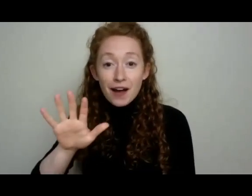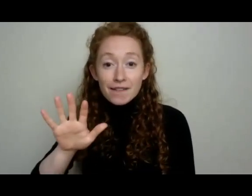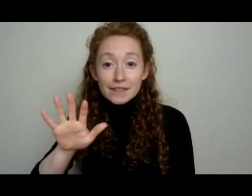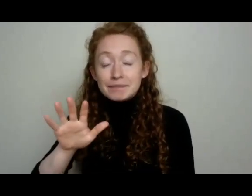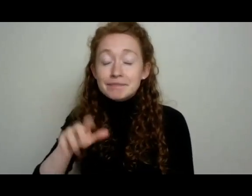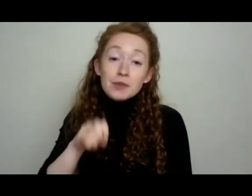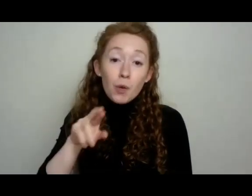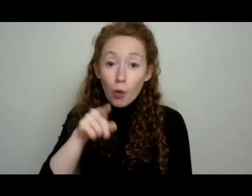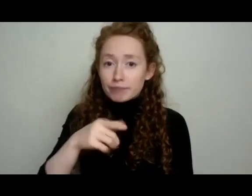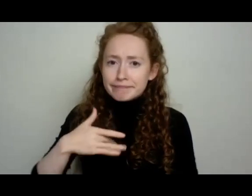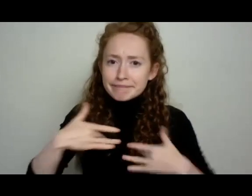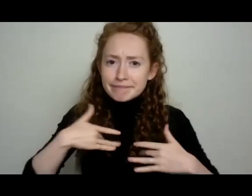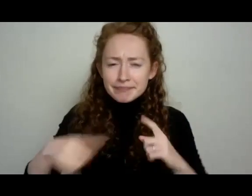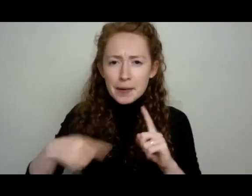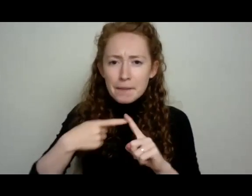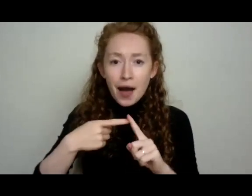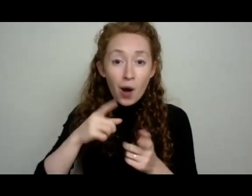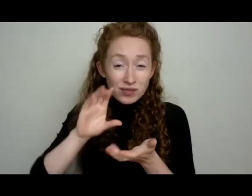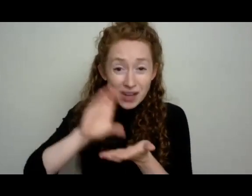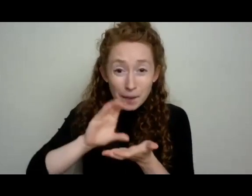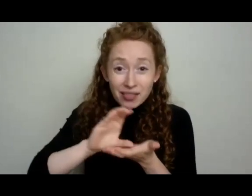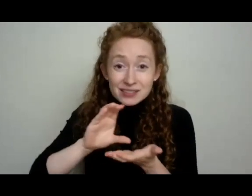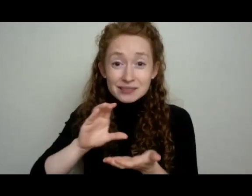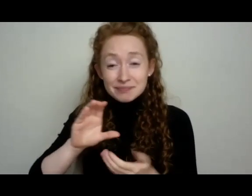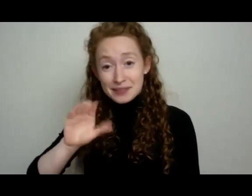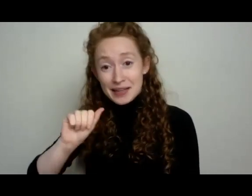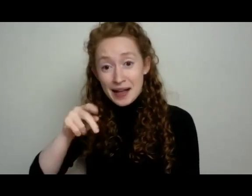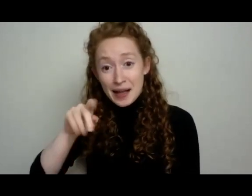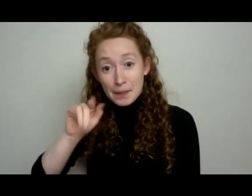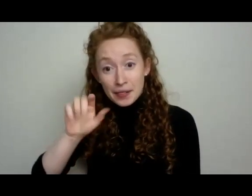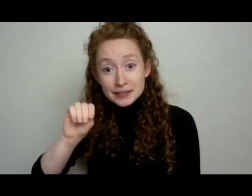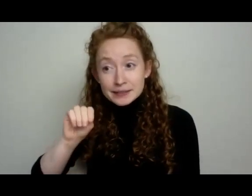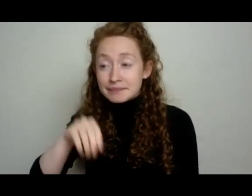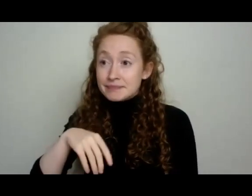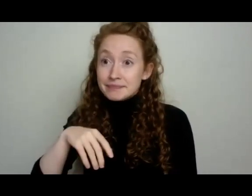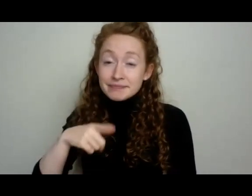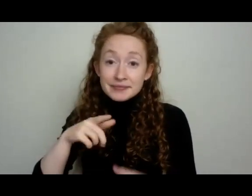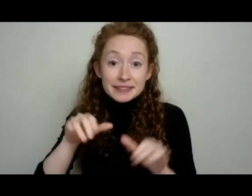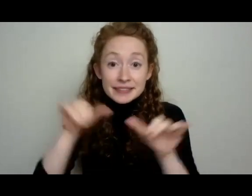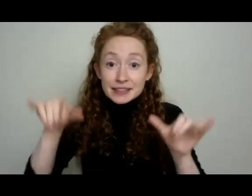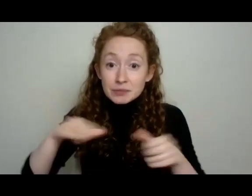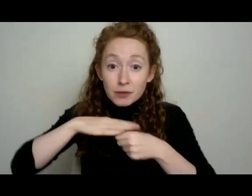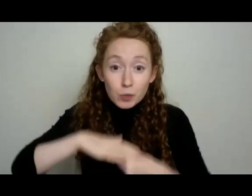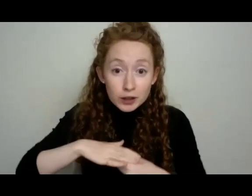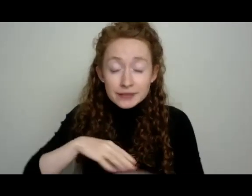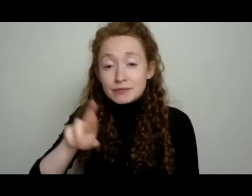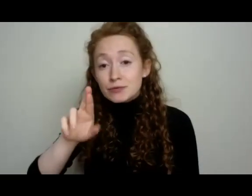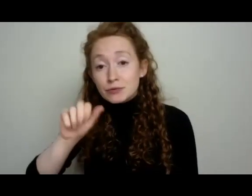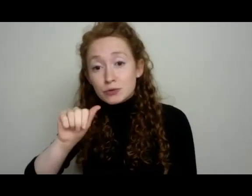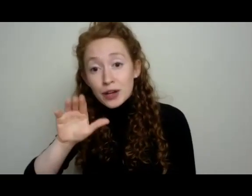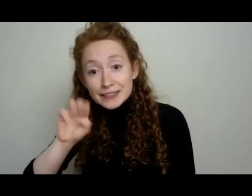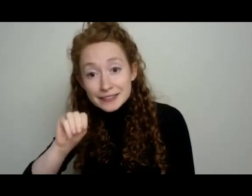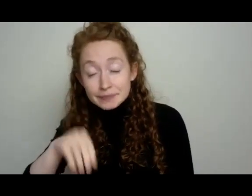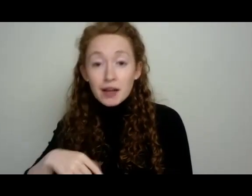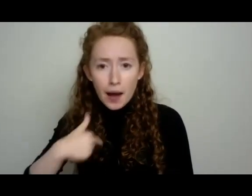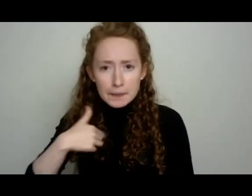racialized capitalism. I am too. Let's talk. You're not alone. And all of these things that in our